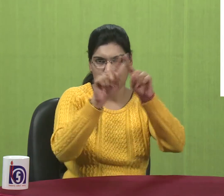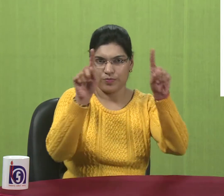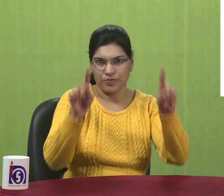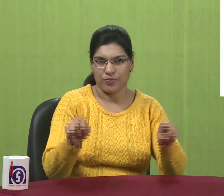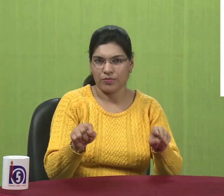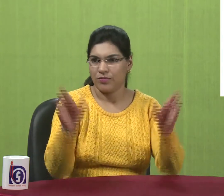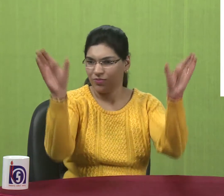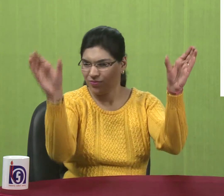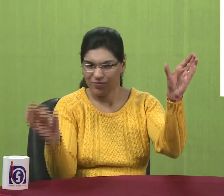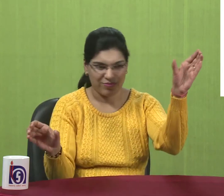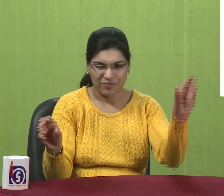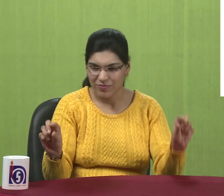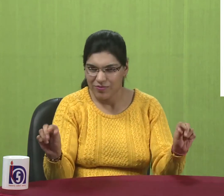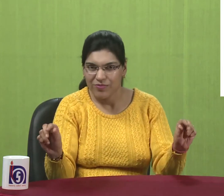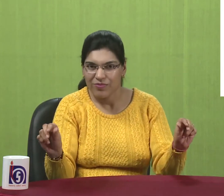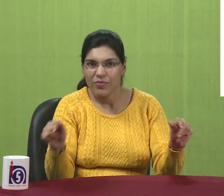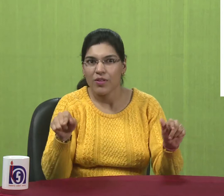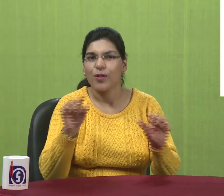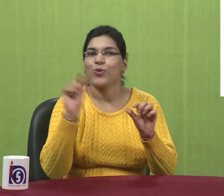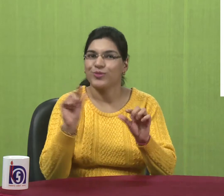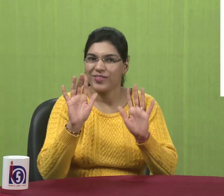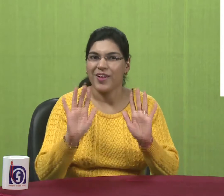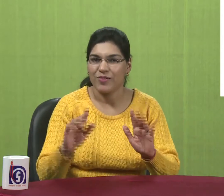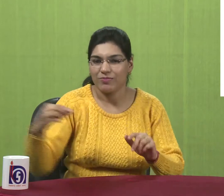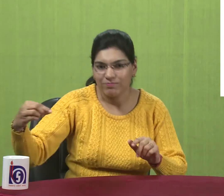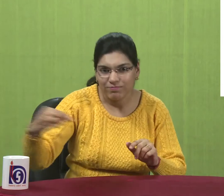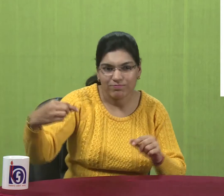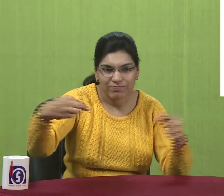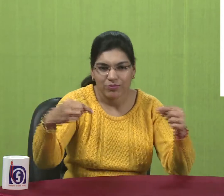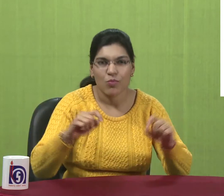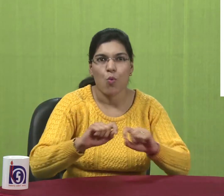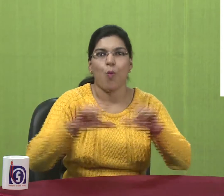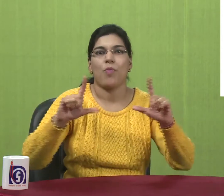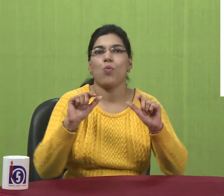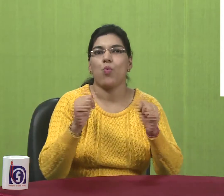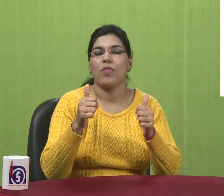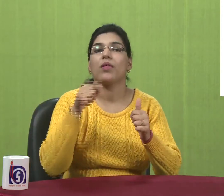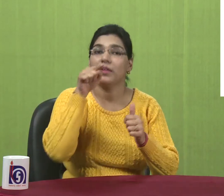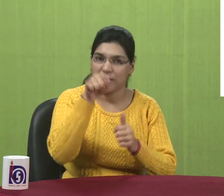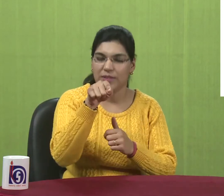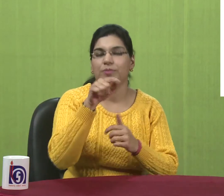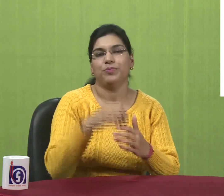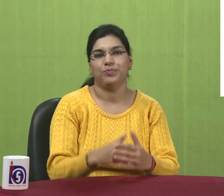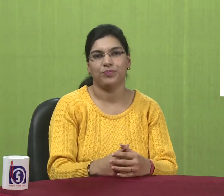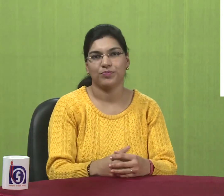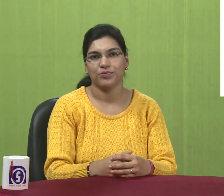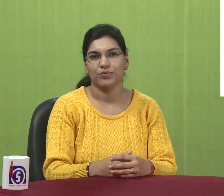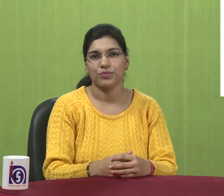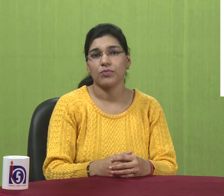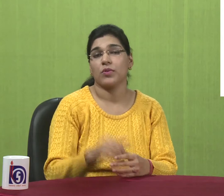you can set up the volume you want to hear in.